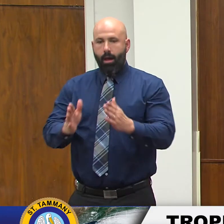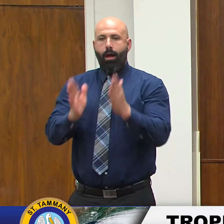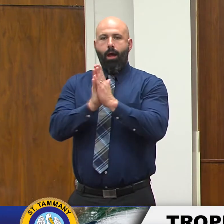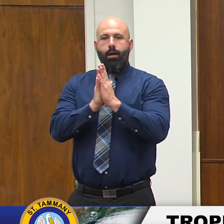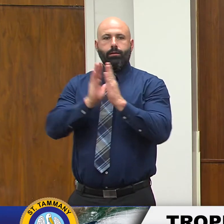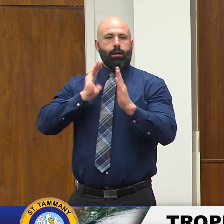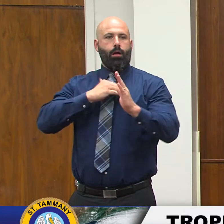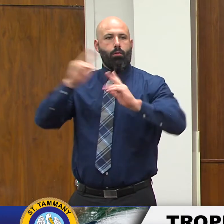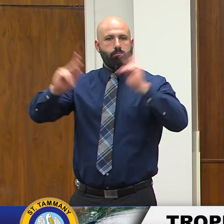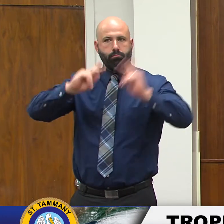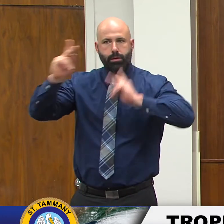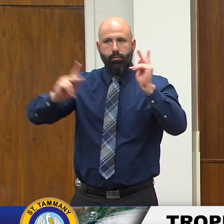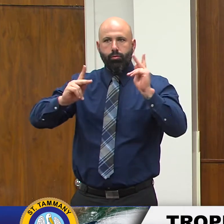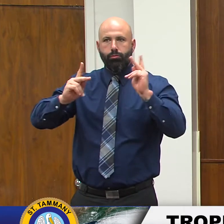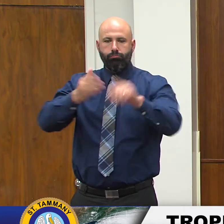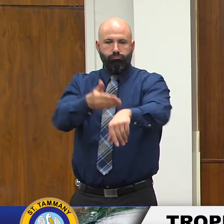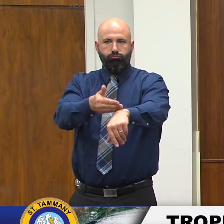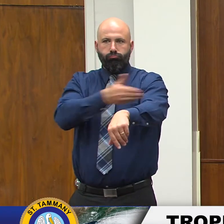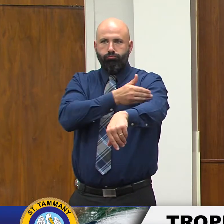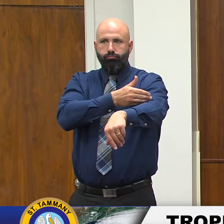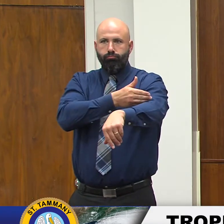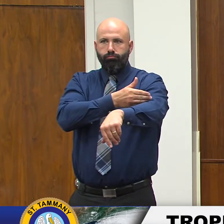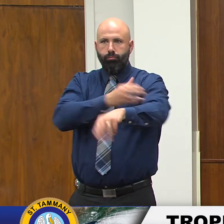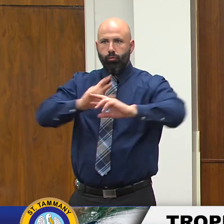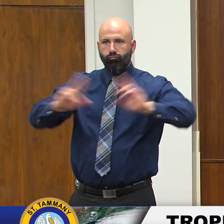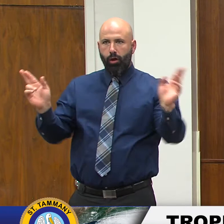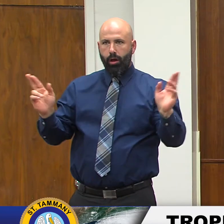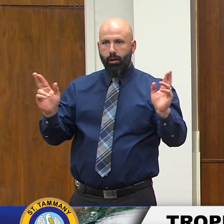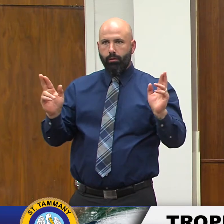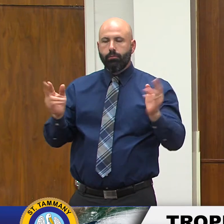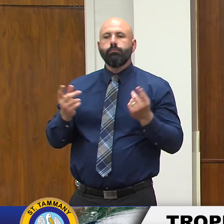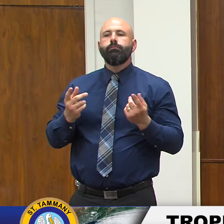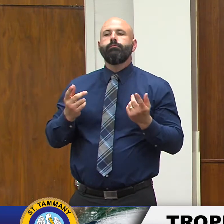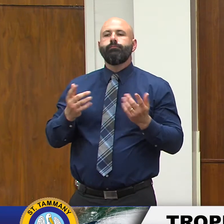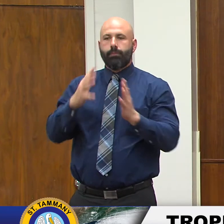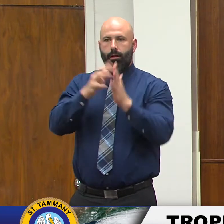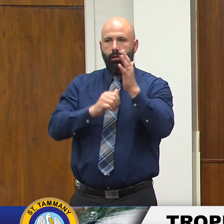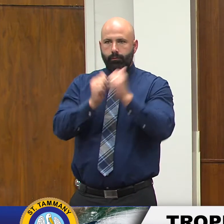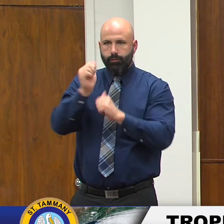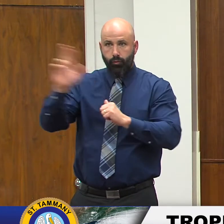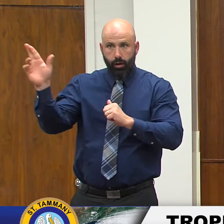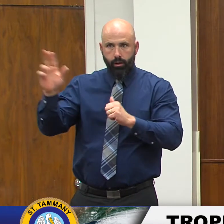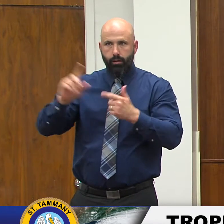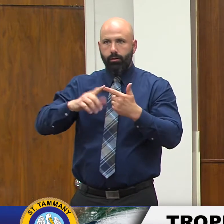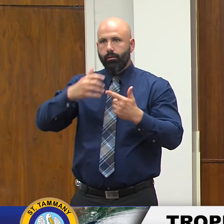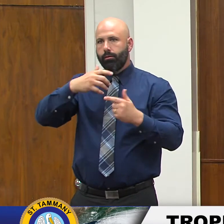preparedness by having their gloves face mask